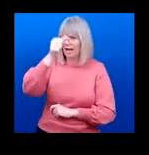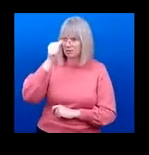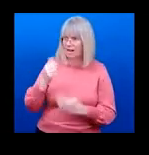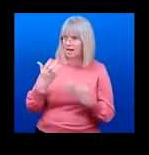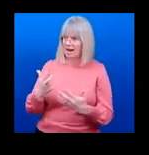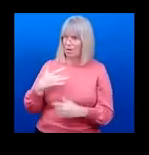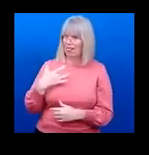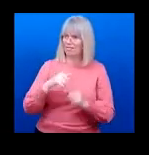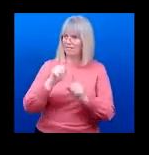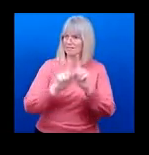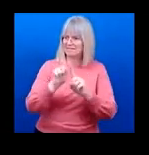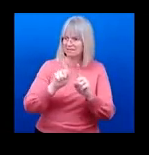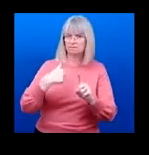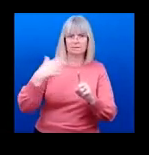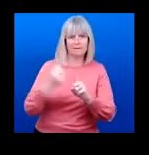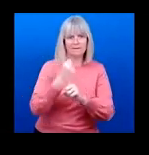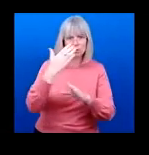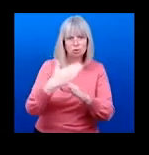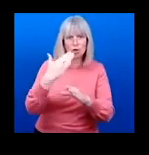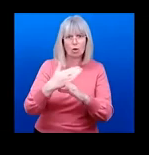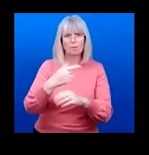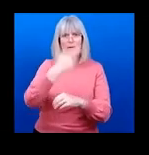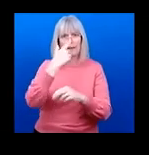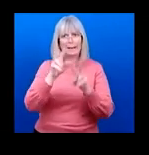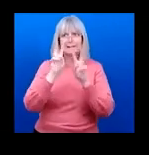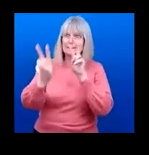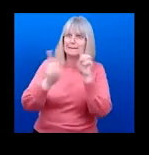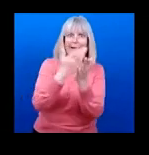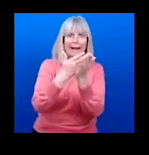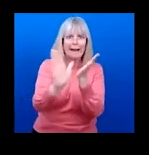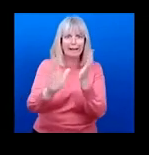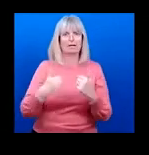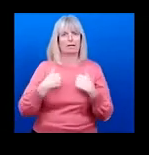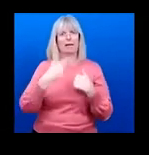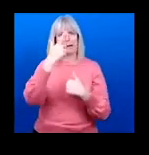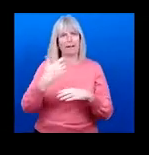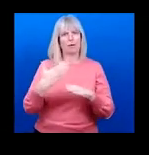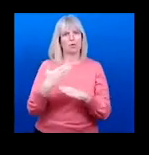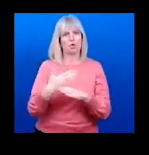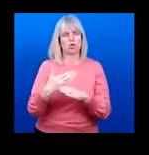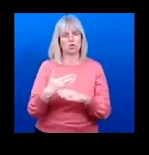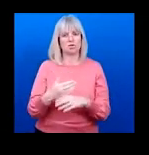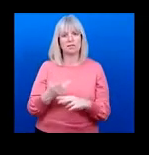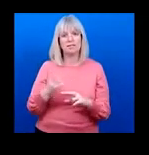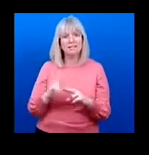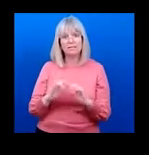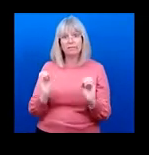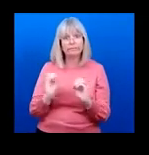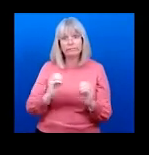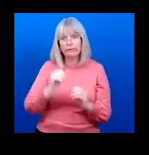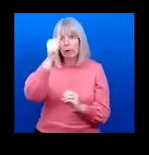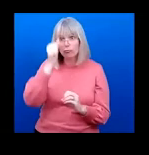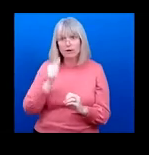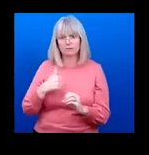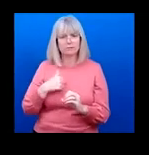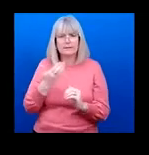Jennifer have a job there. Jennifer I can see clearly and I can work. Jennifer If I didn't have the operation, I could never have a job. Jennifer Do